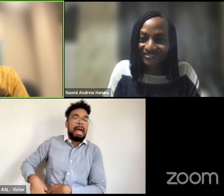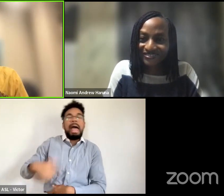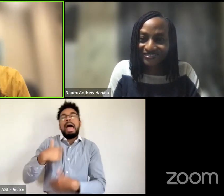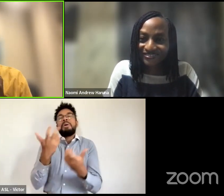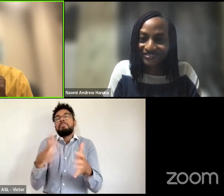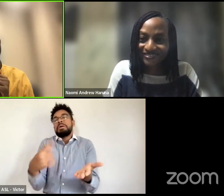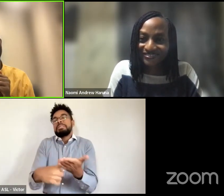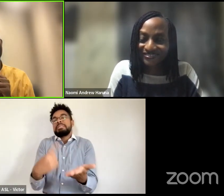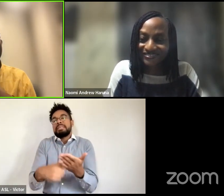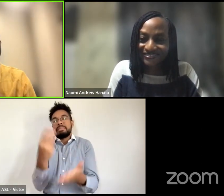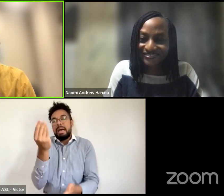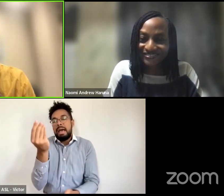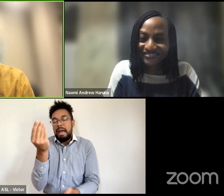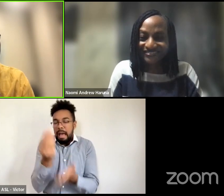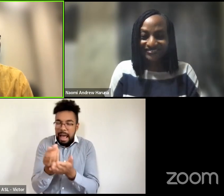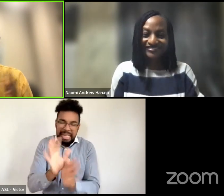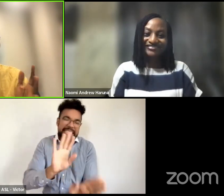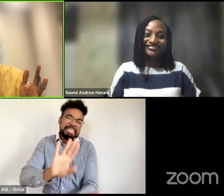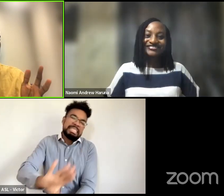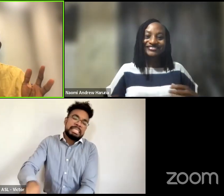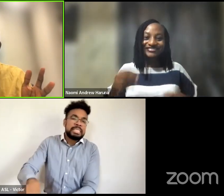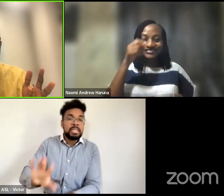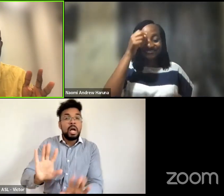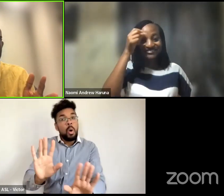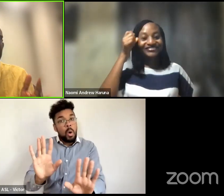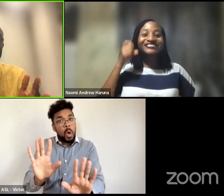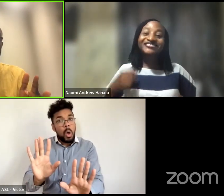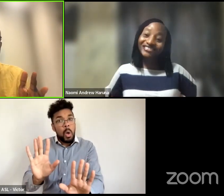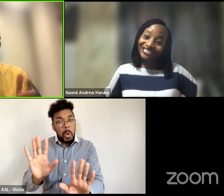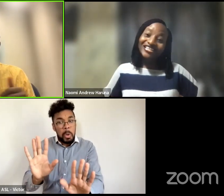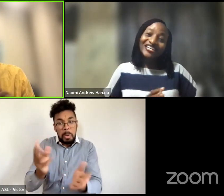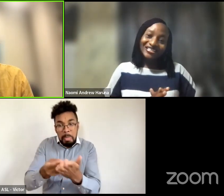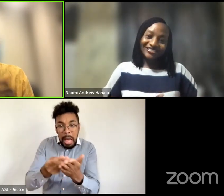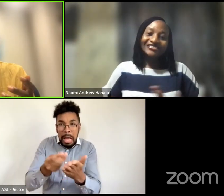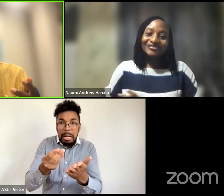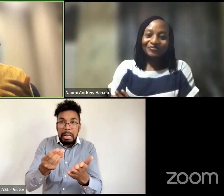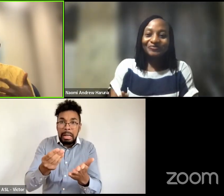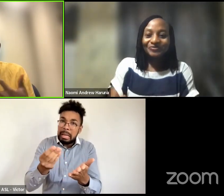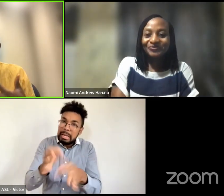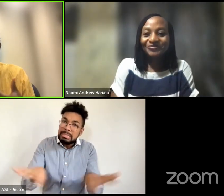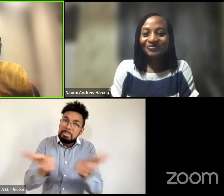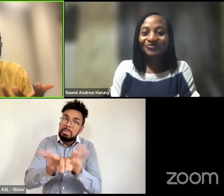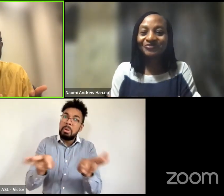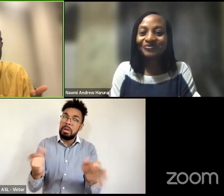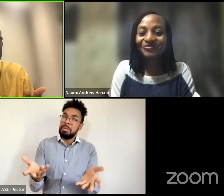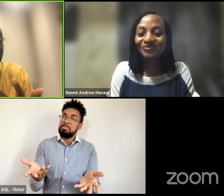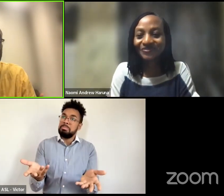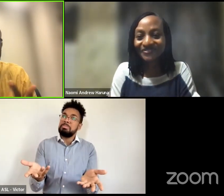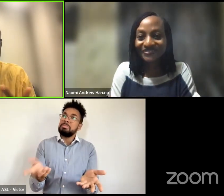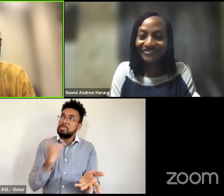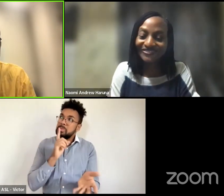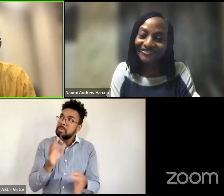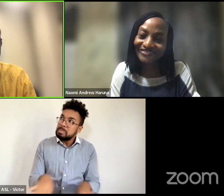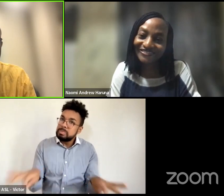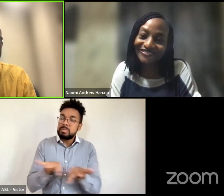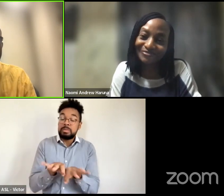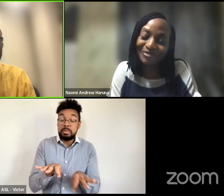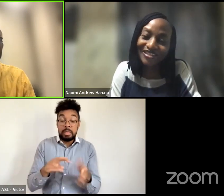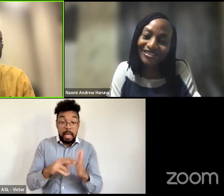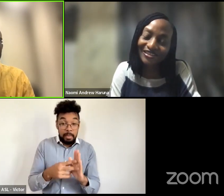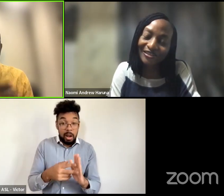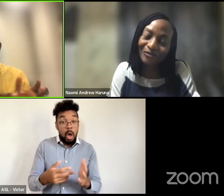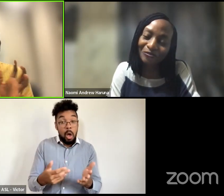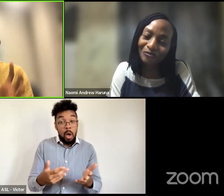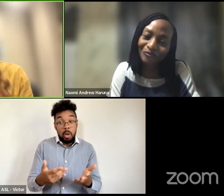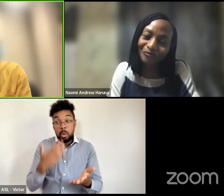money but the reality is that it drives it drives the world well i'm not saying that's a good thing or that's a bad thing